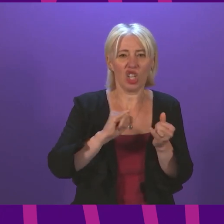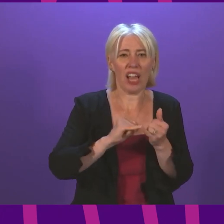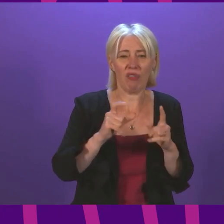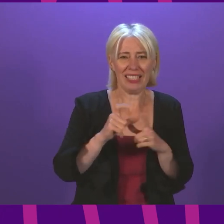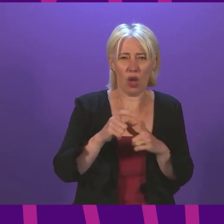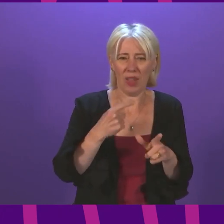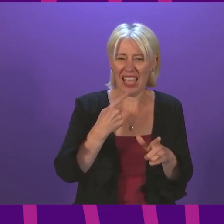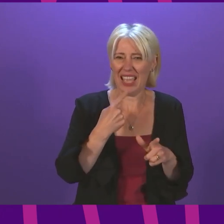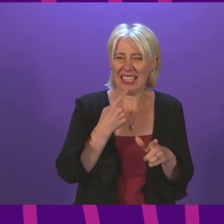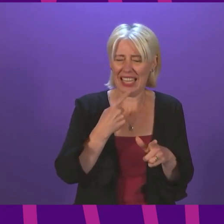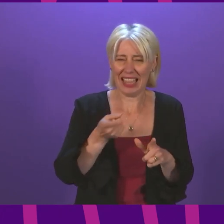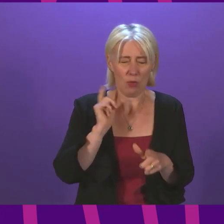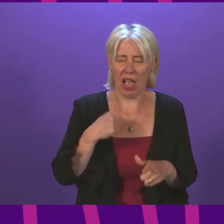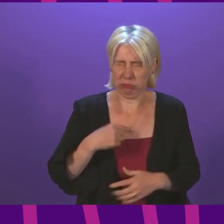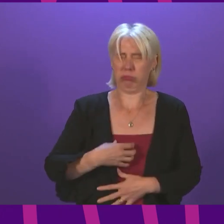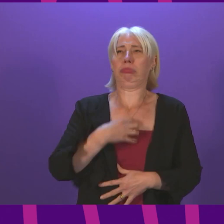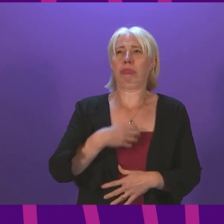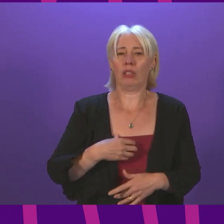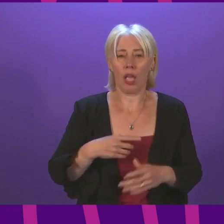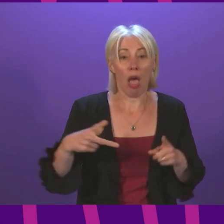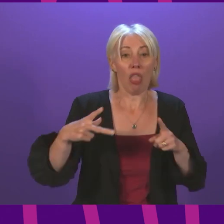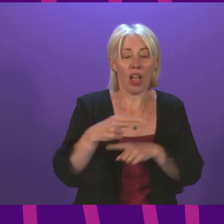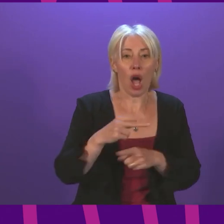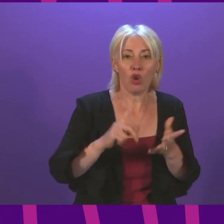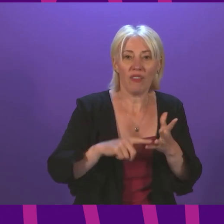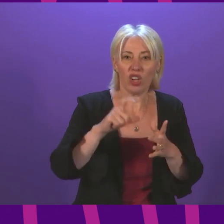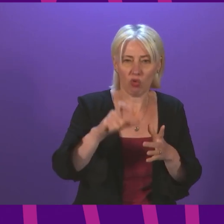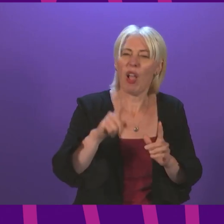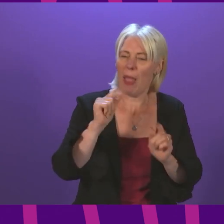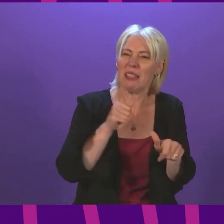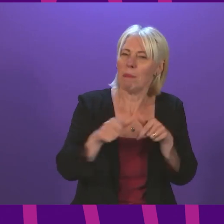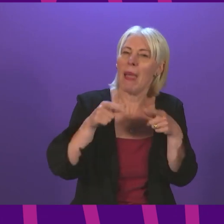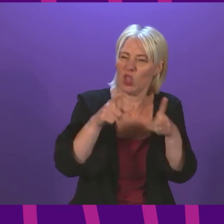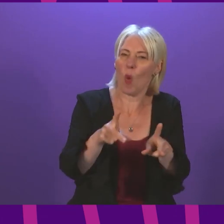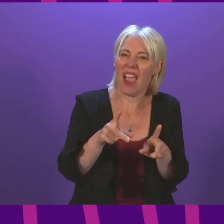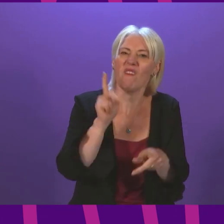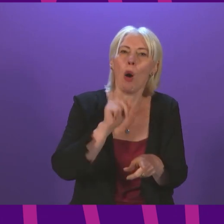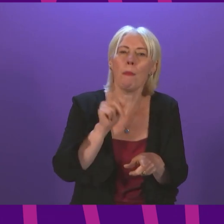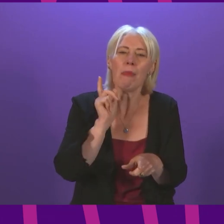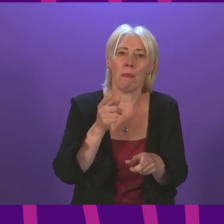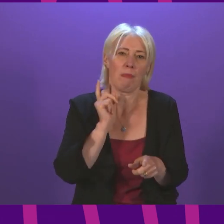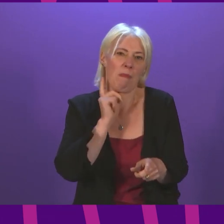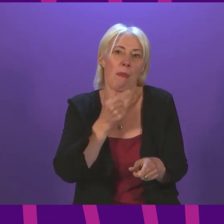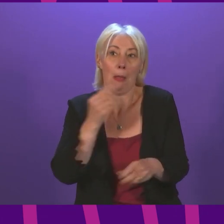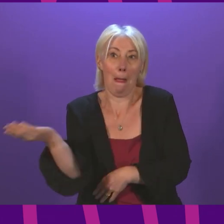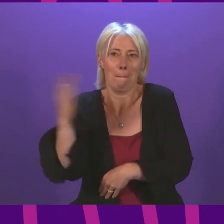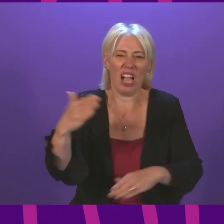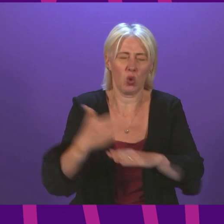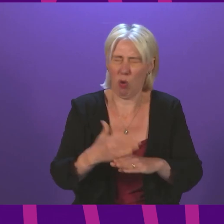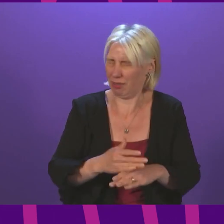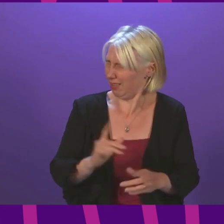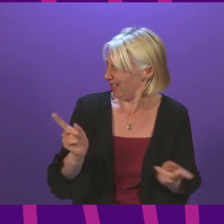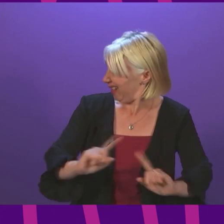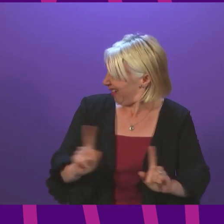that the cut to universal credit is going to be the best way to get people back into work. She repeated that today. Her colleague